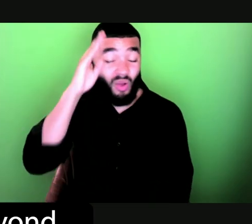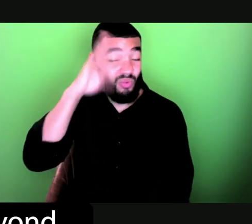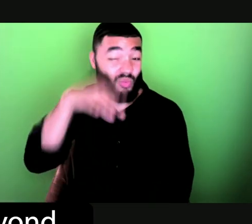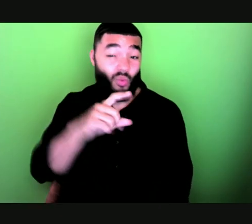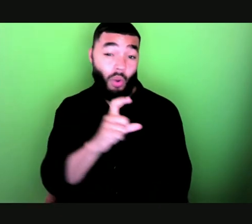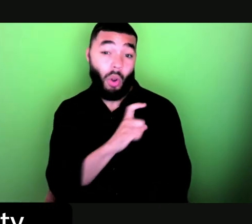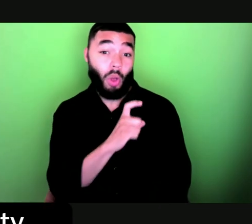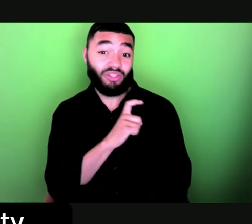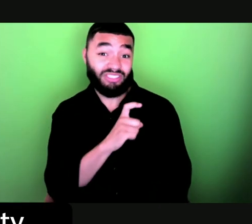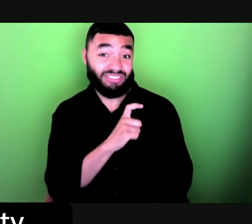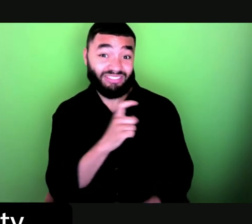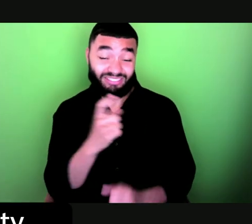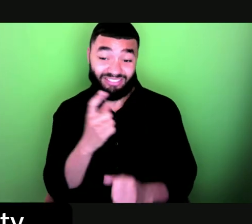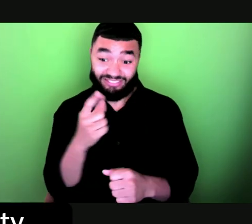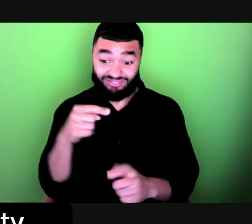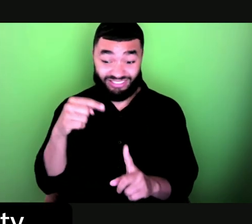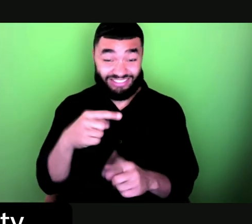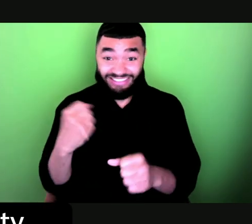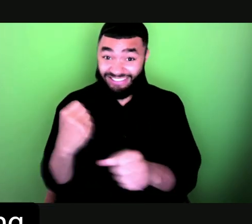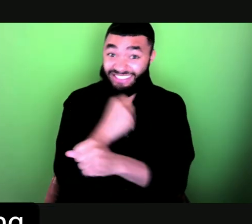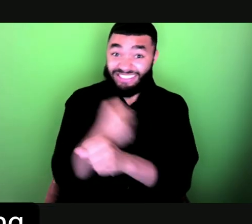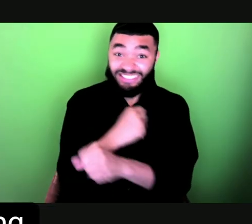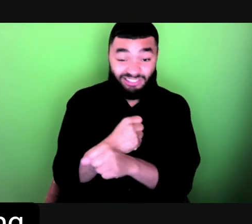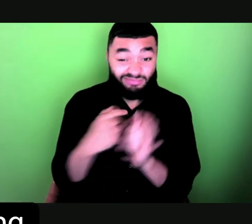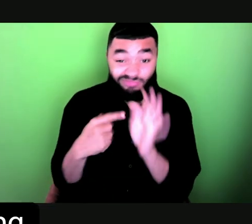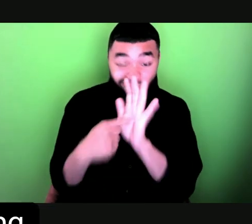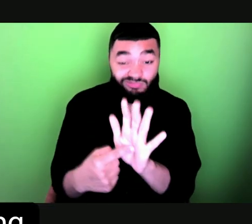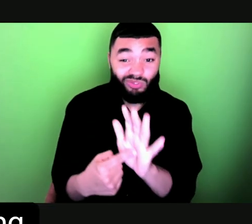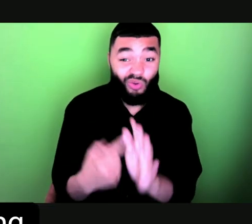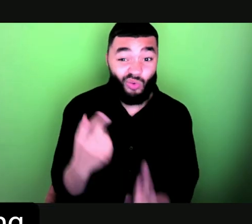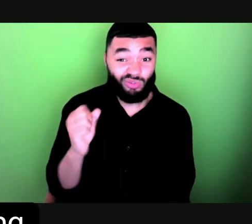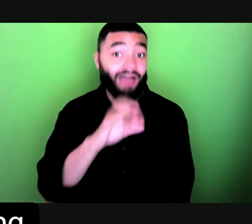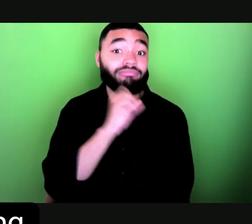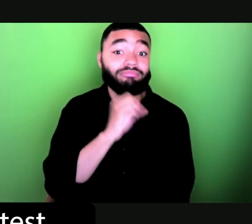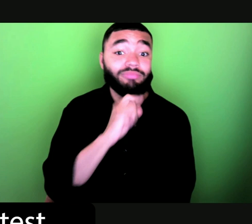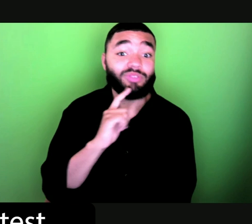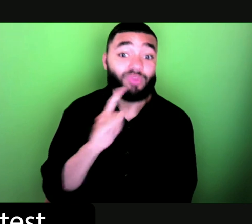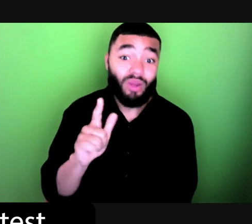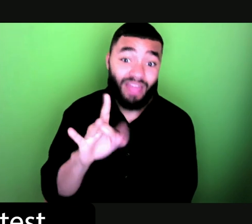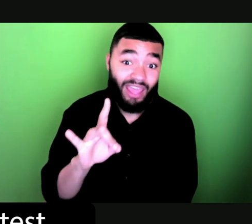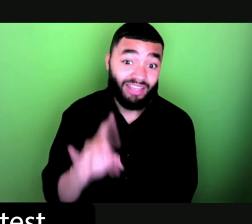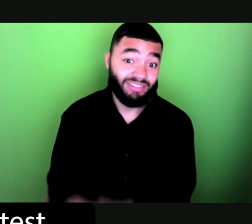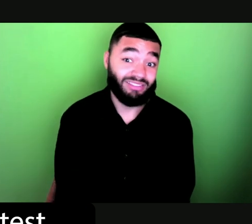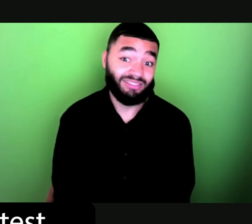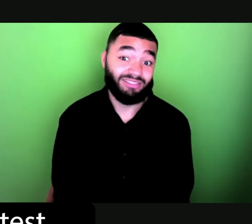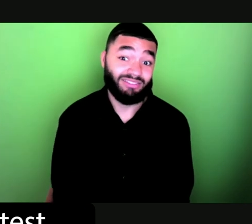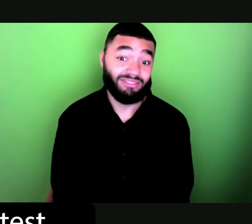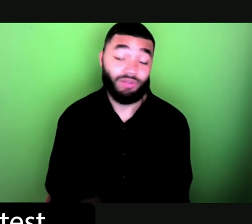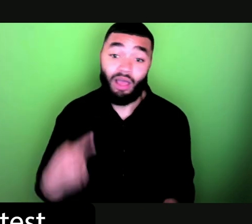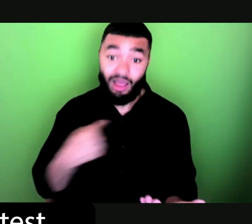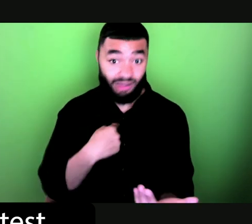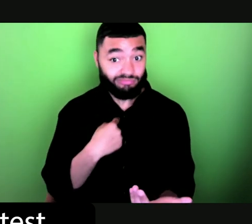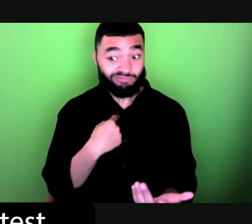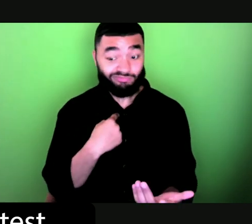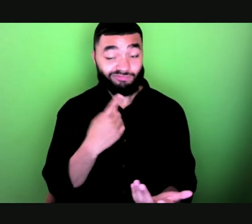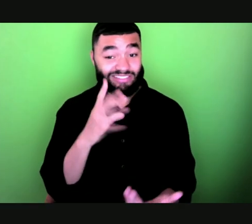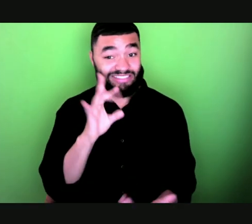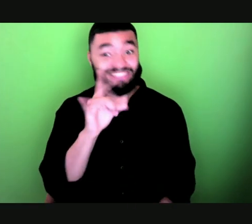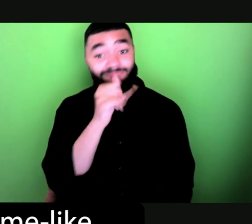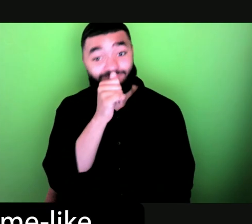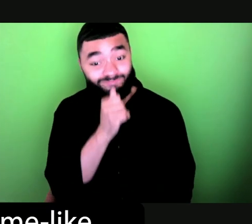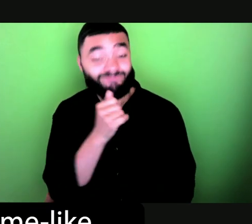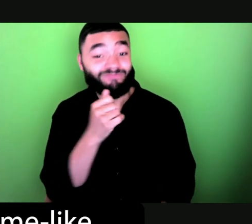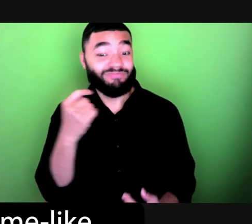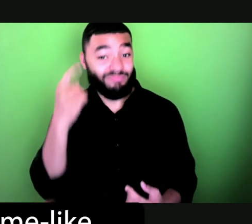officers on disability and mental health, but creating new systems. And I can attest that community-based,